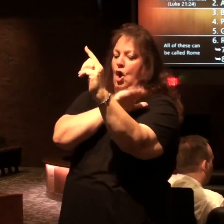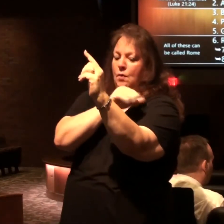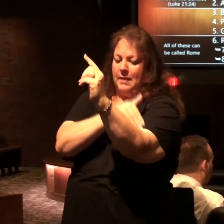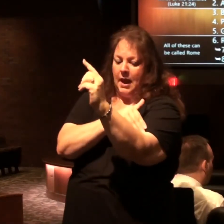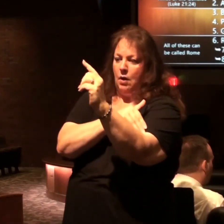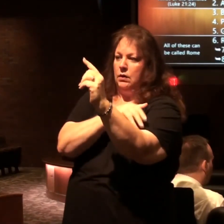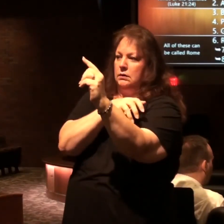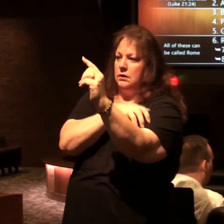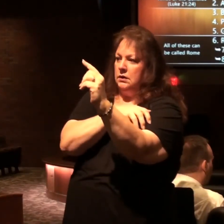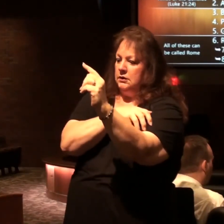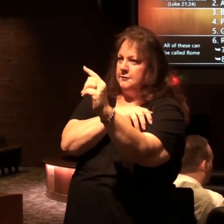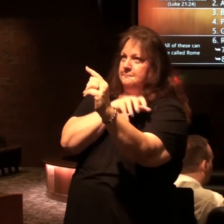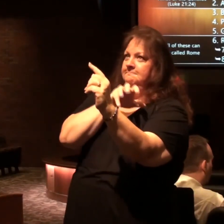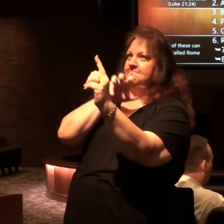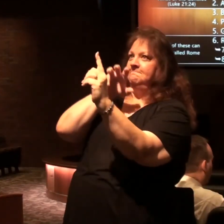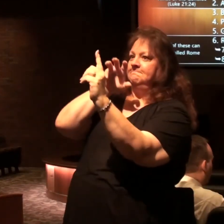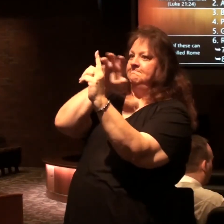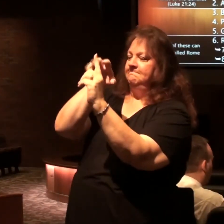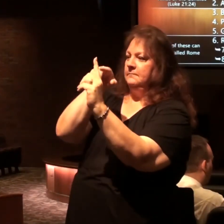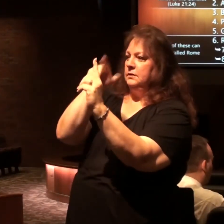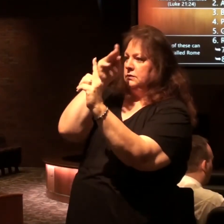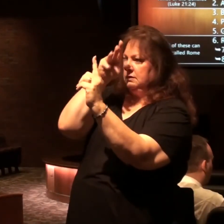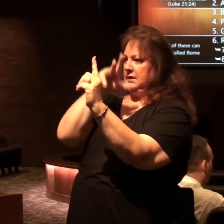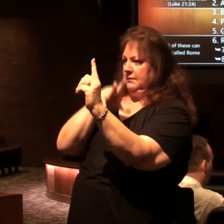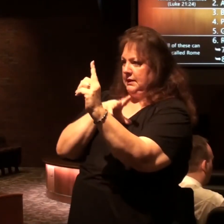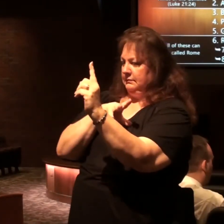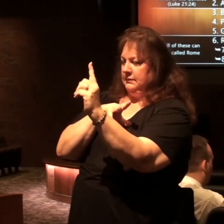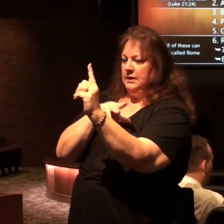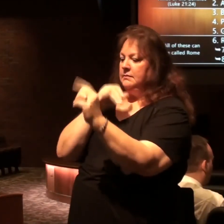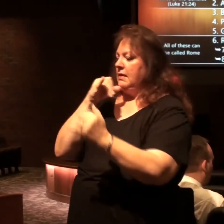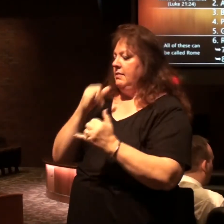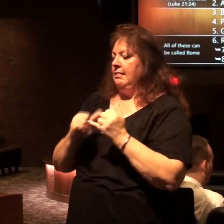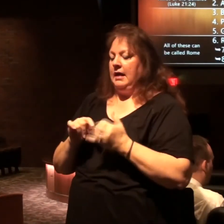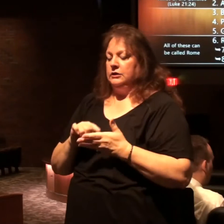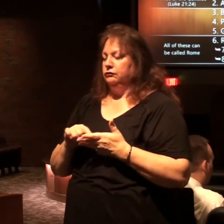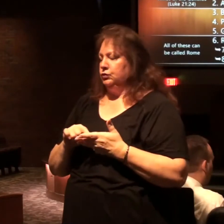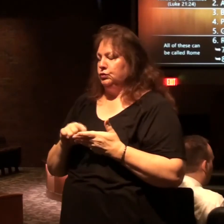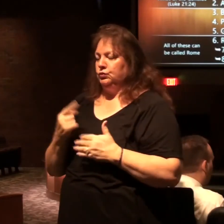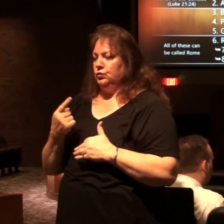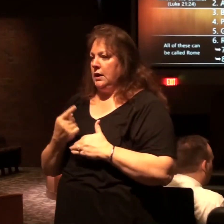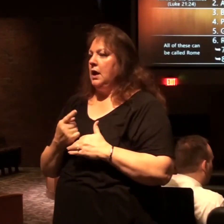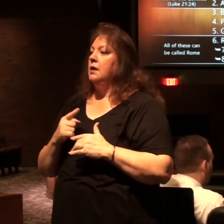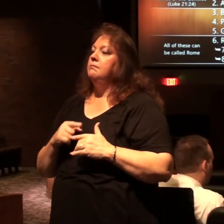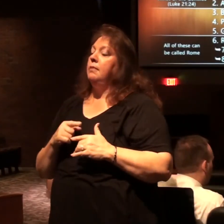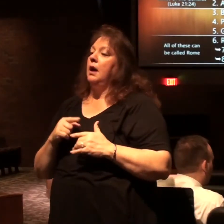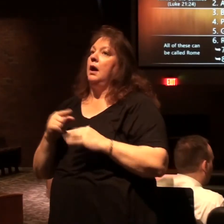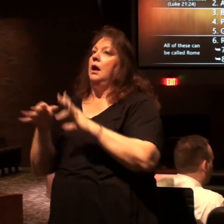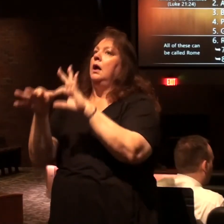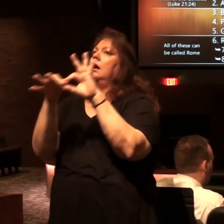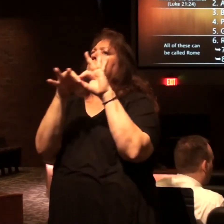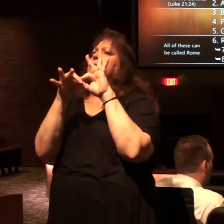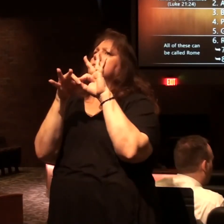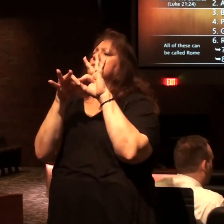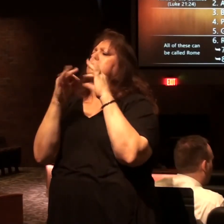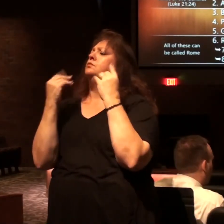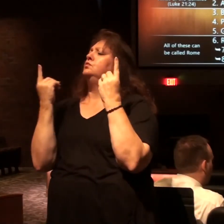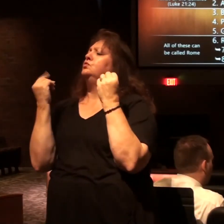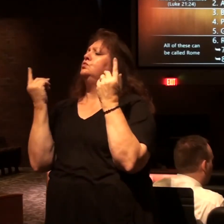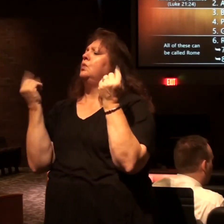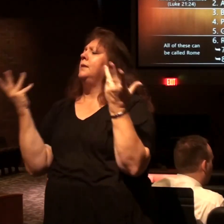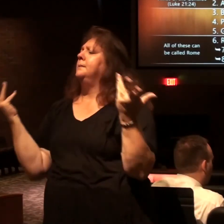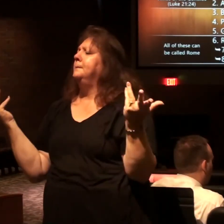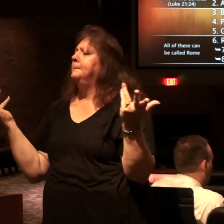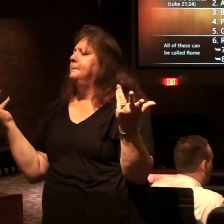authority to the beast we're not going to go into the last verses but you know what they'll join in doing